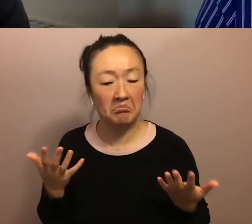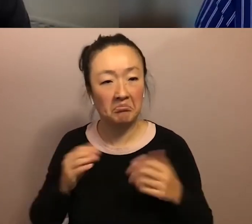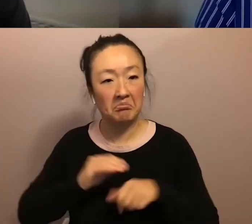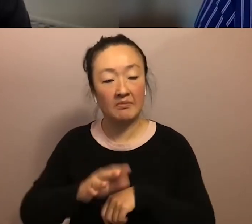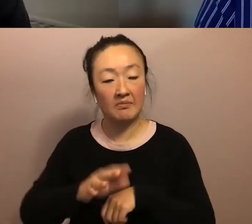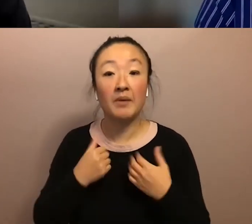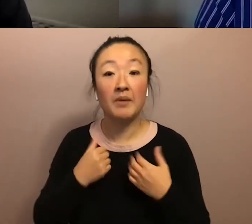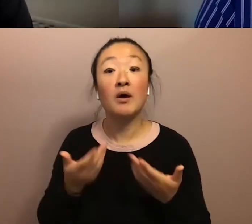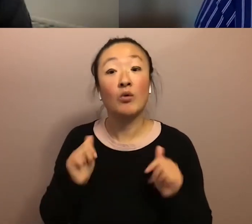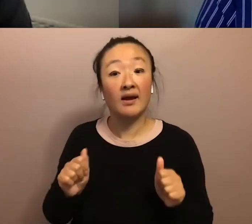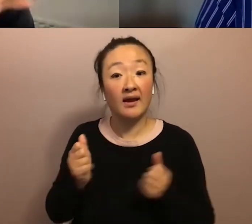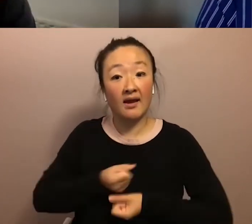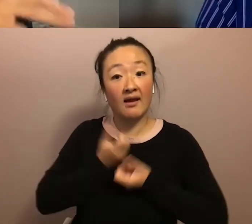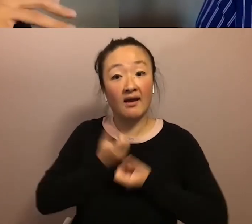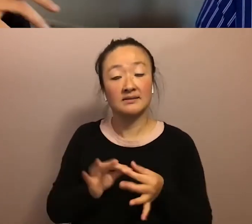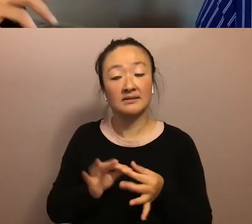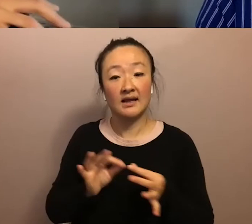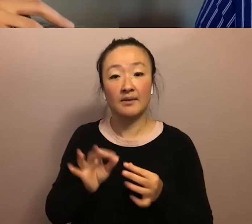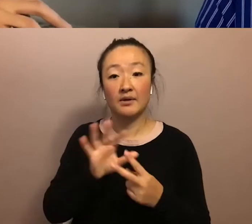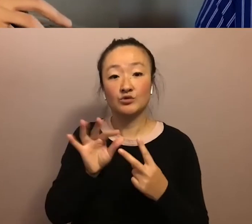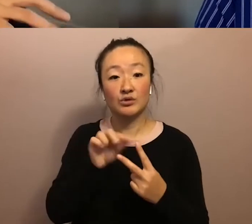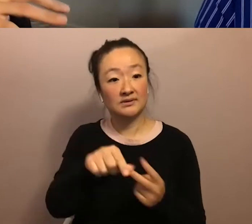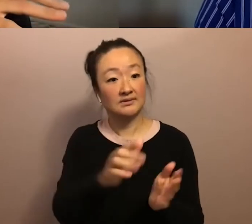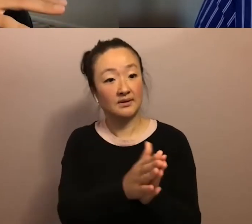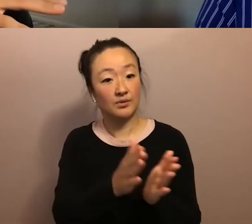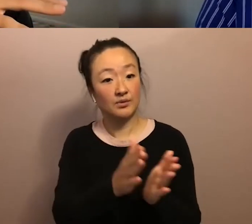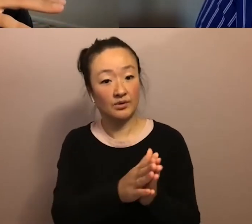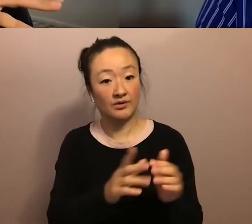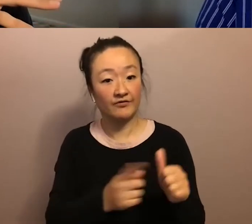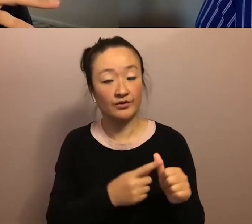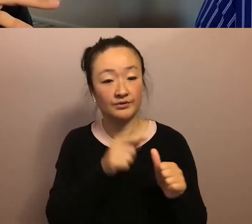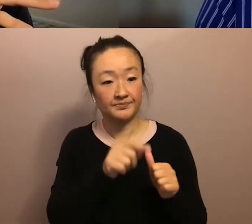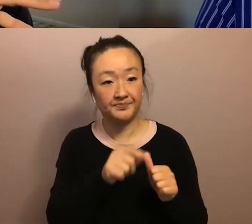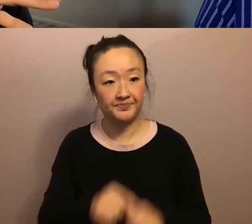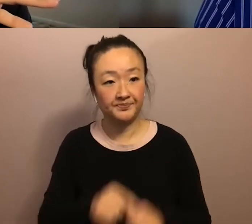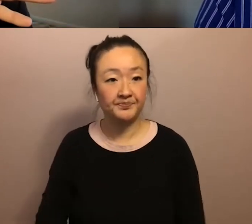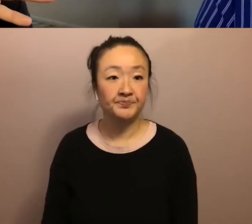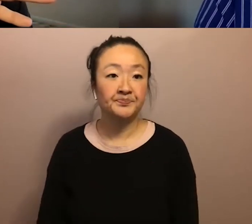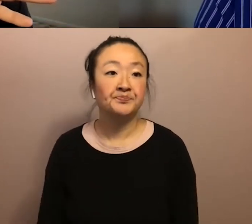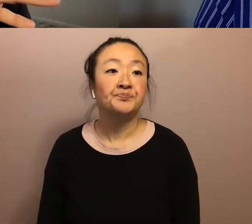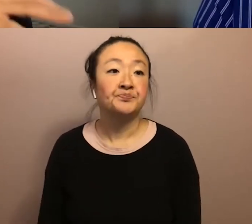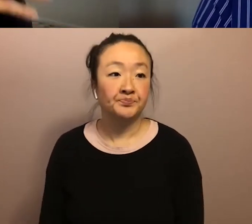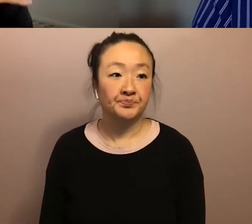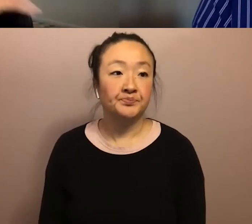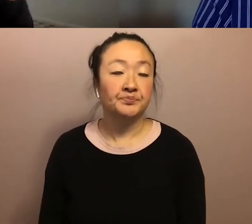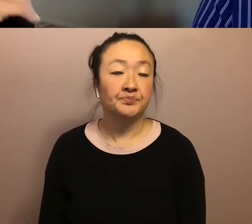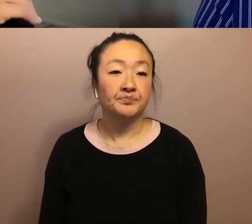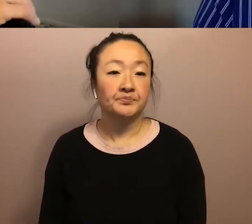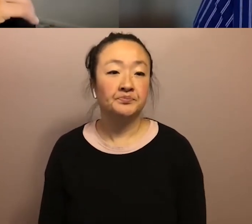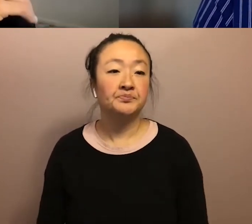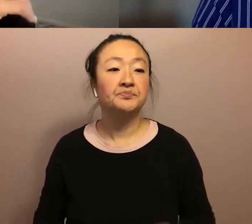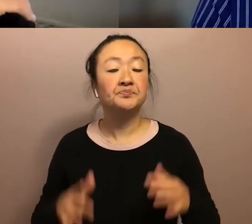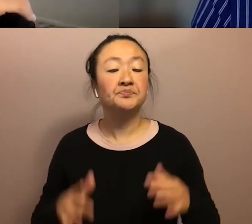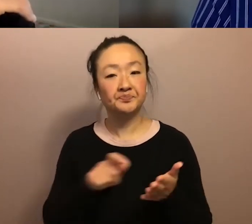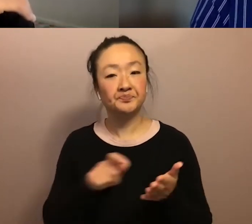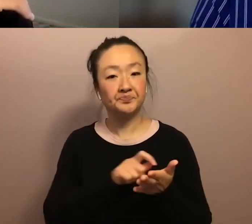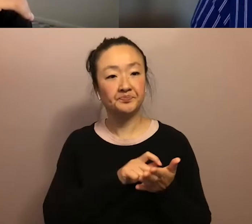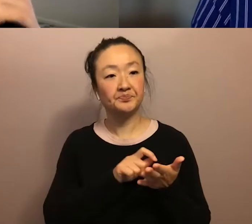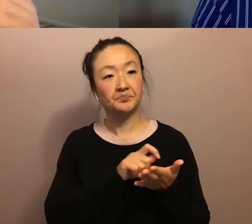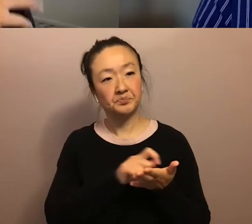about the choices in the book, I think first is, you know, in writing the book, I,